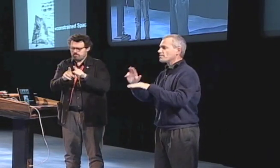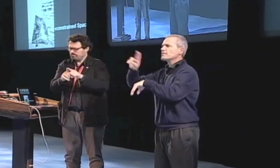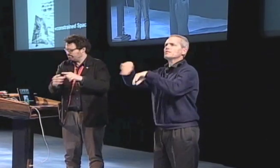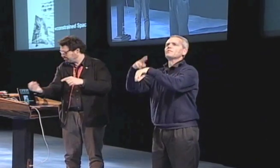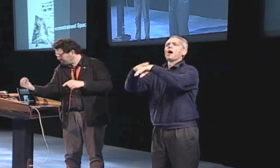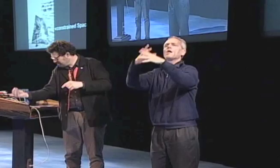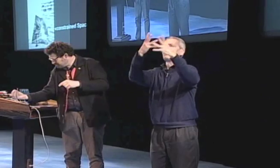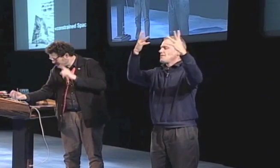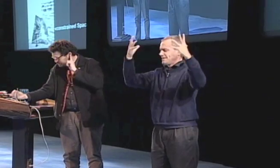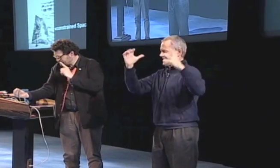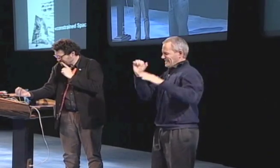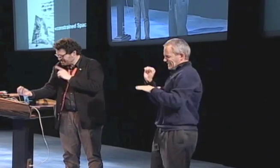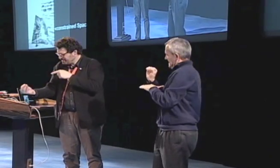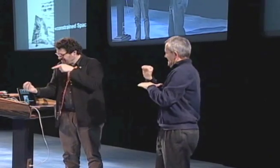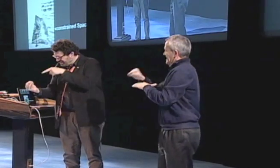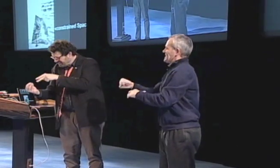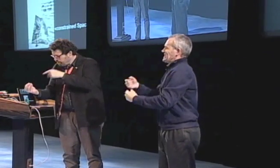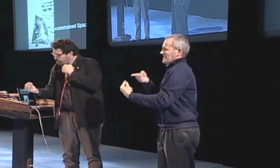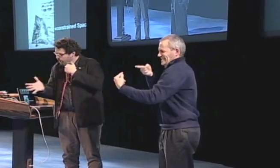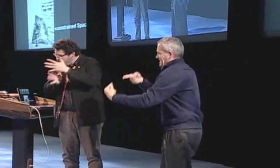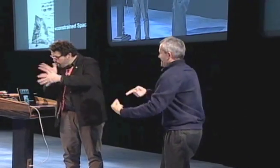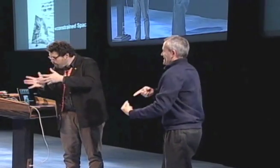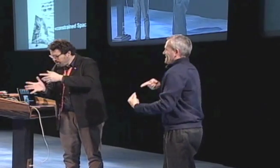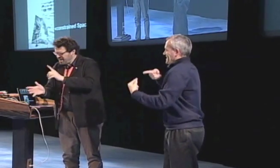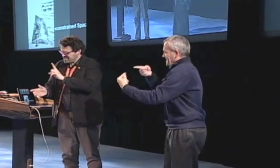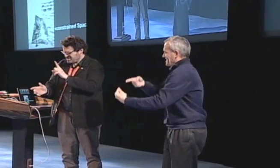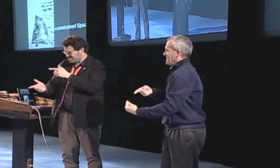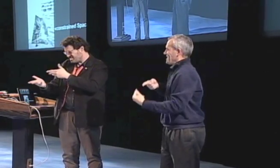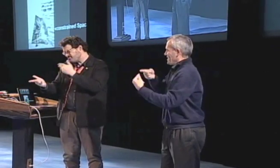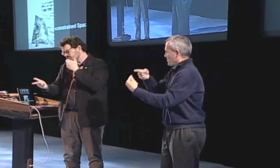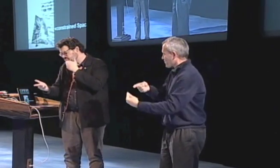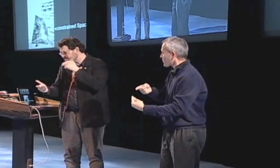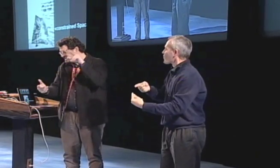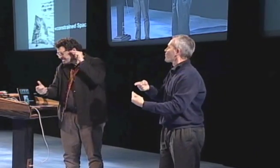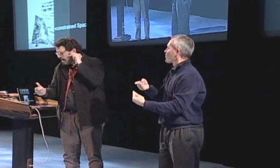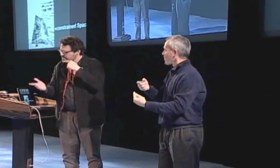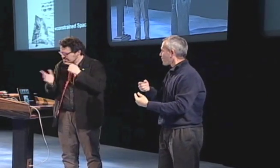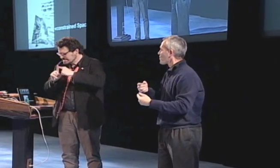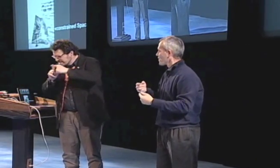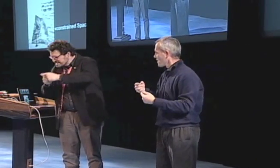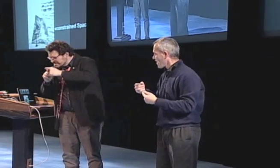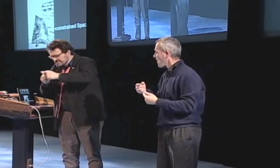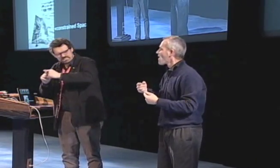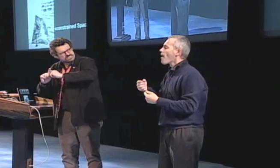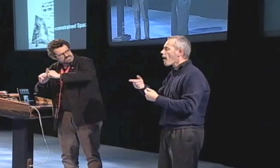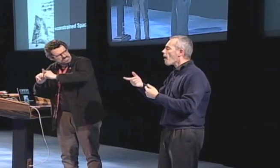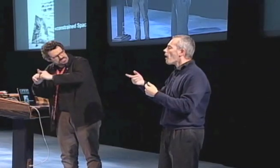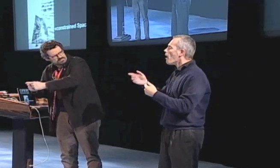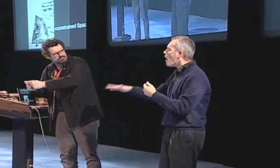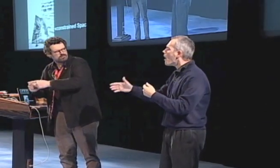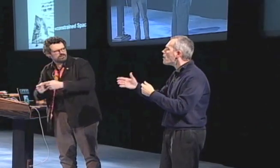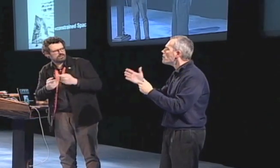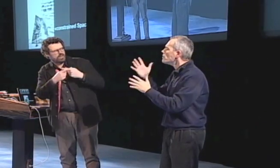lines and molded this into the sculpture I was hoping to create. I went through